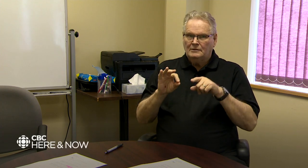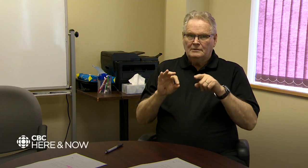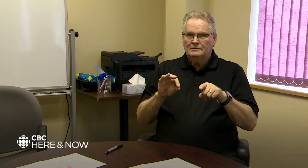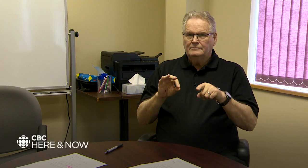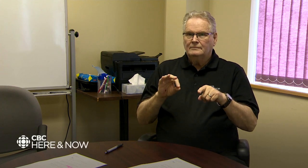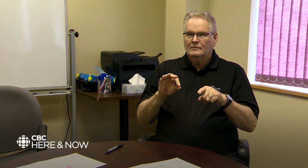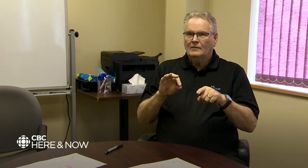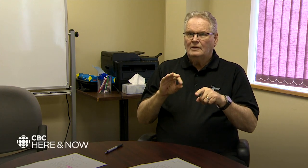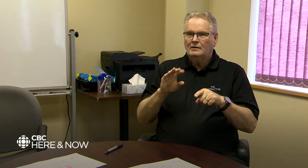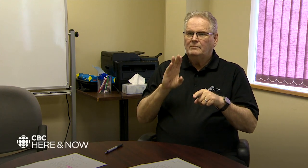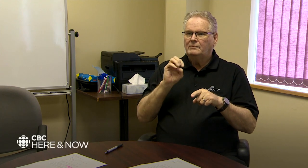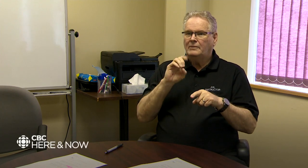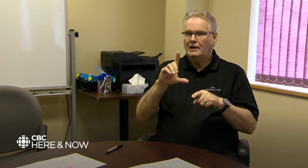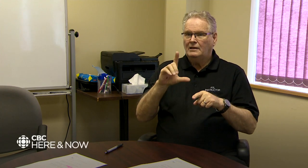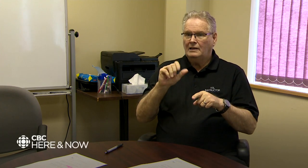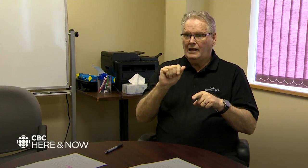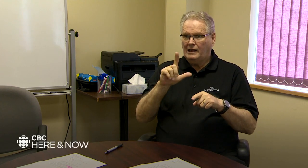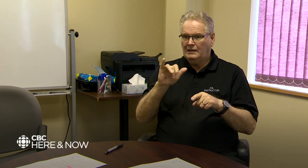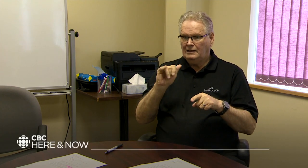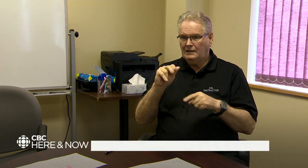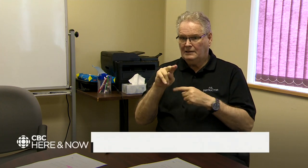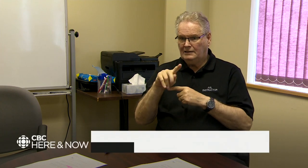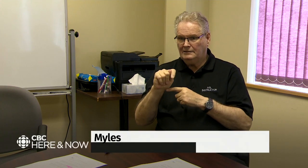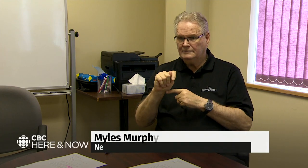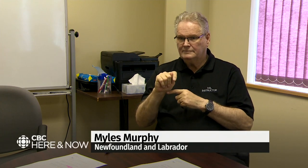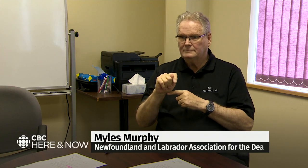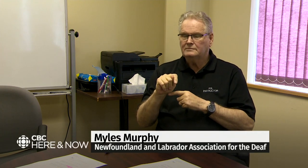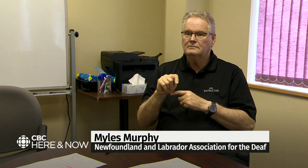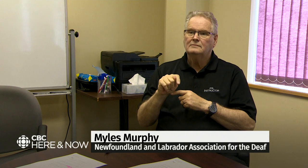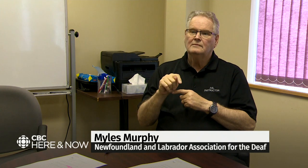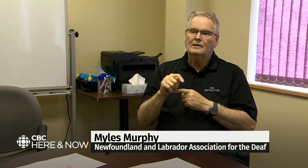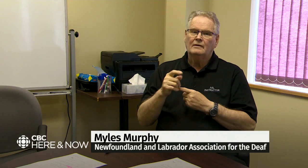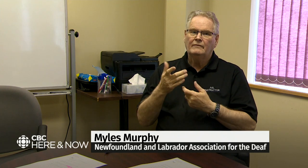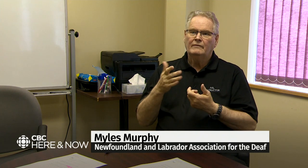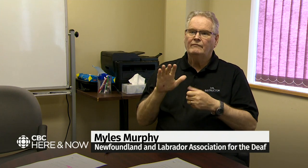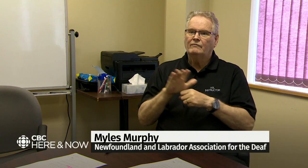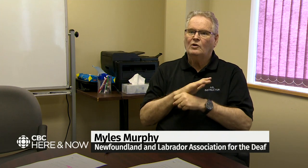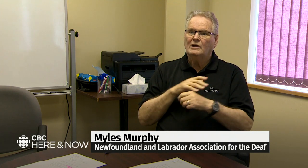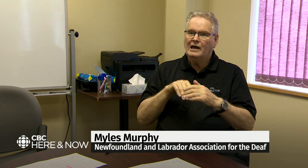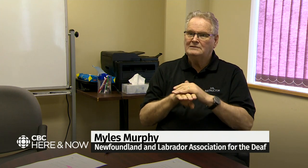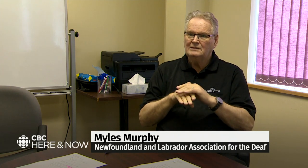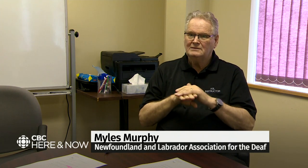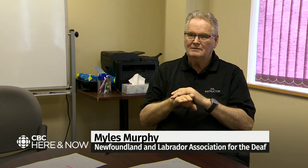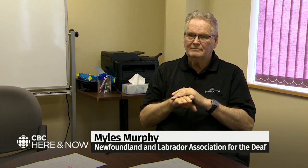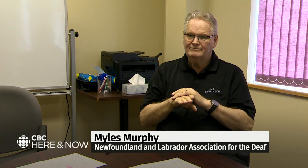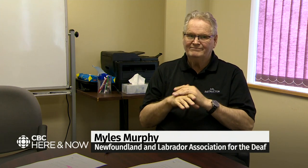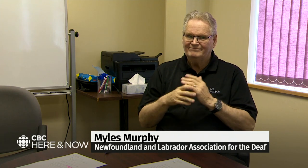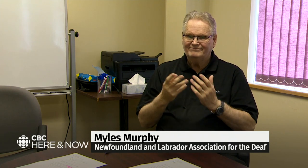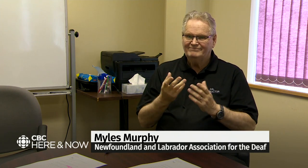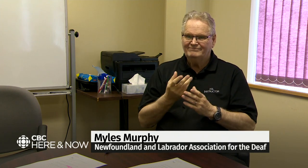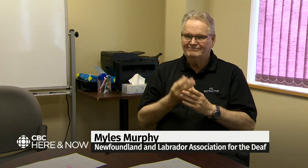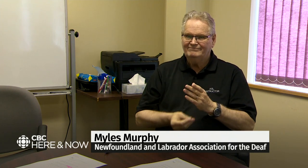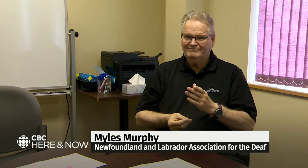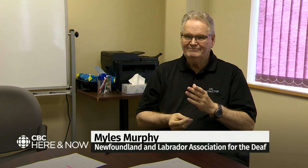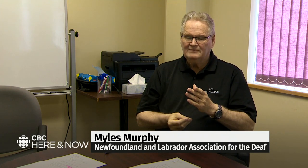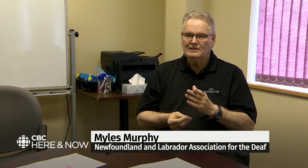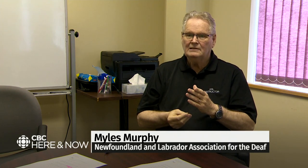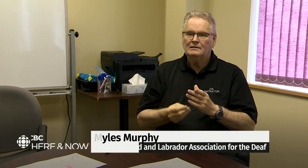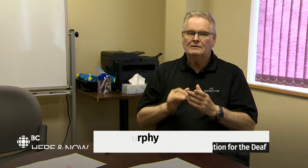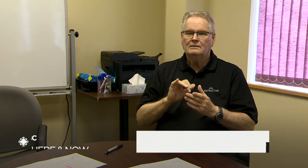interpreter. Really, the lack of service from Bell, you know, his access